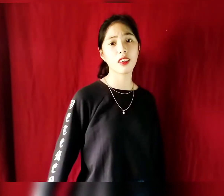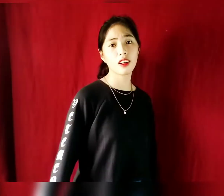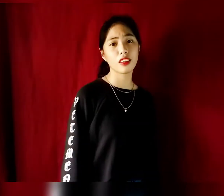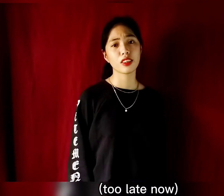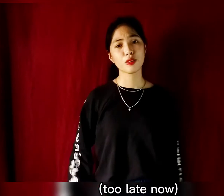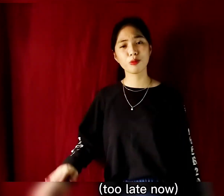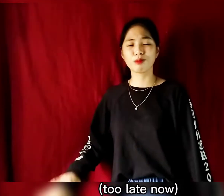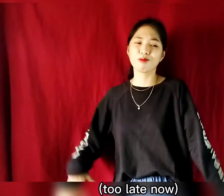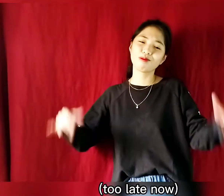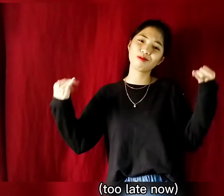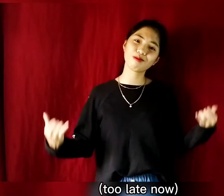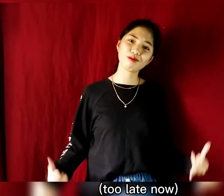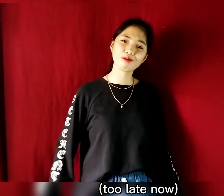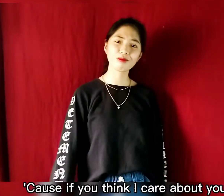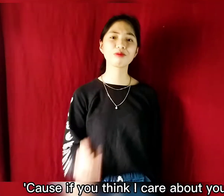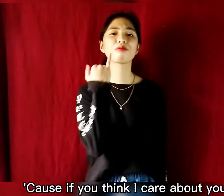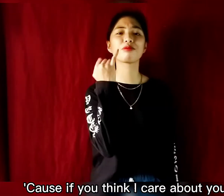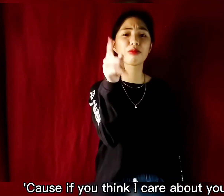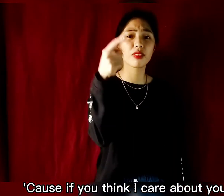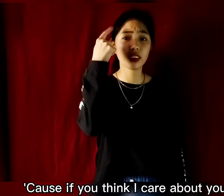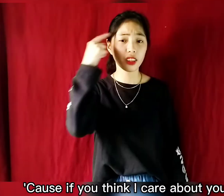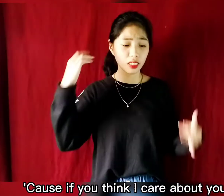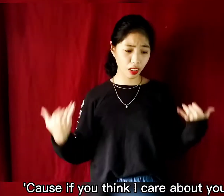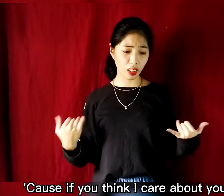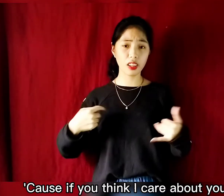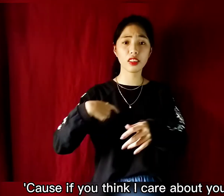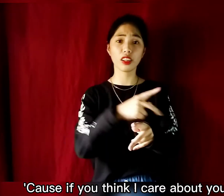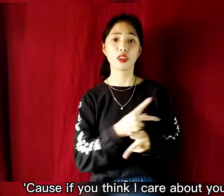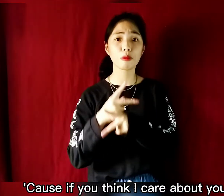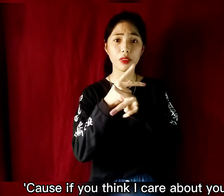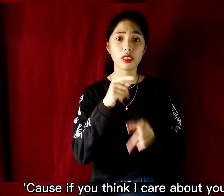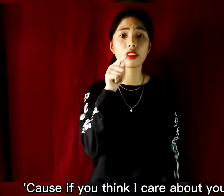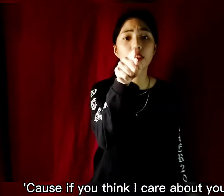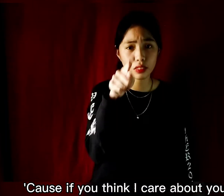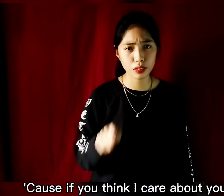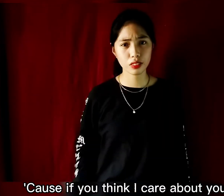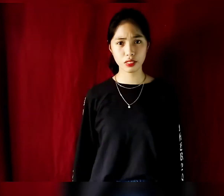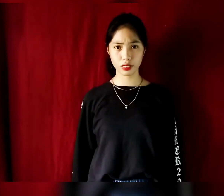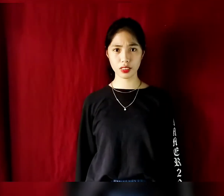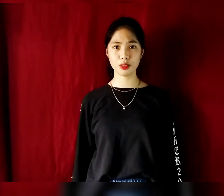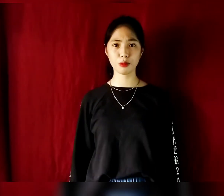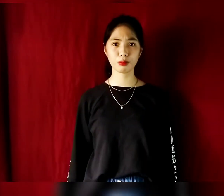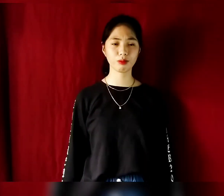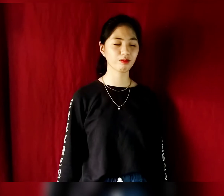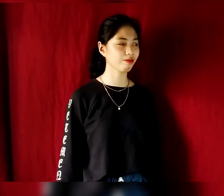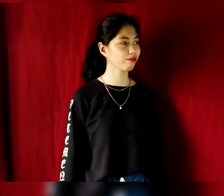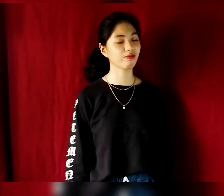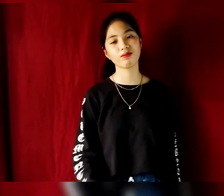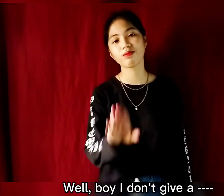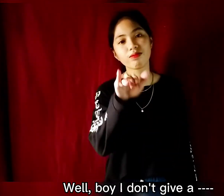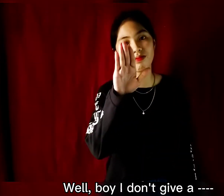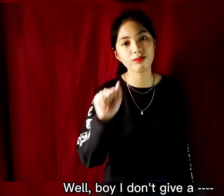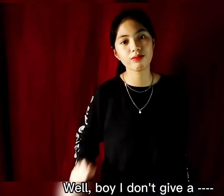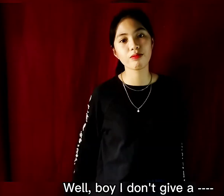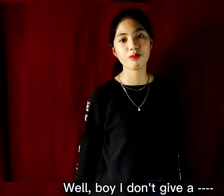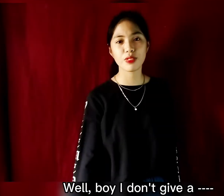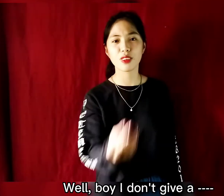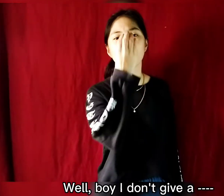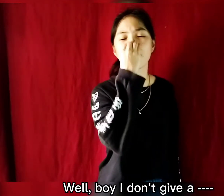Too late now Cause if you think I care about you now Oh, boy, I'm just don't